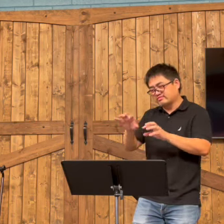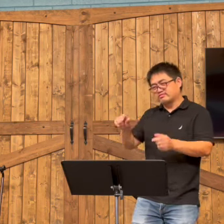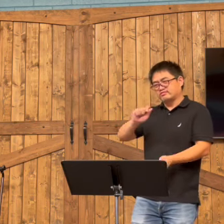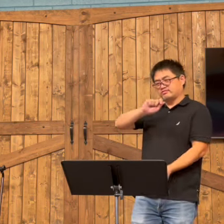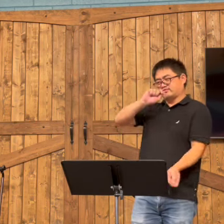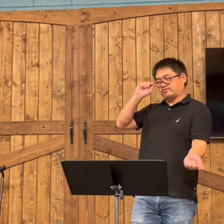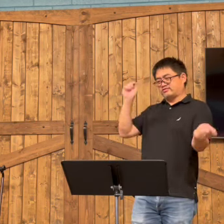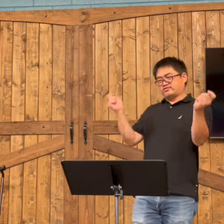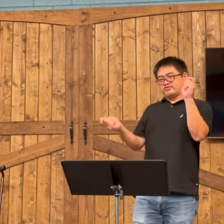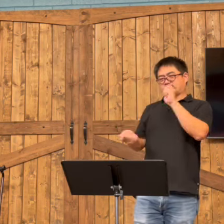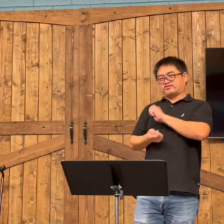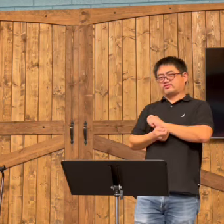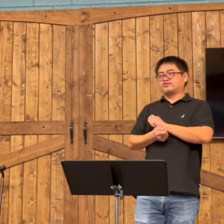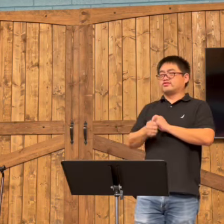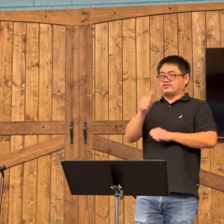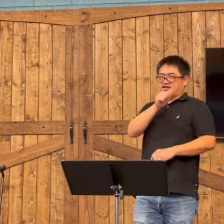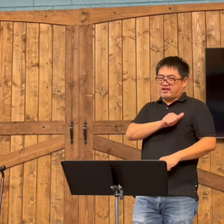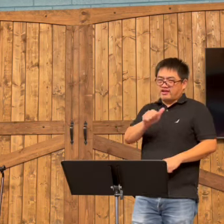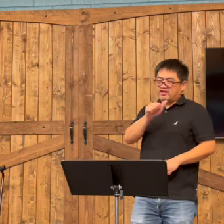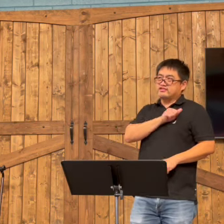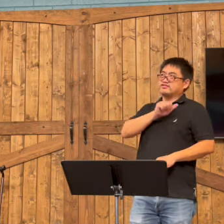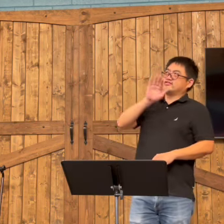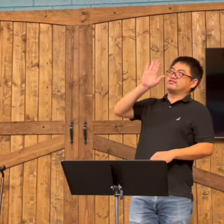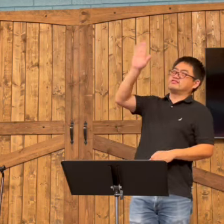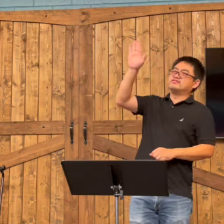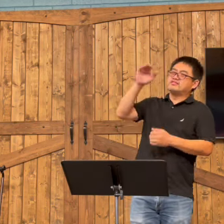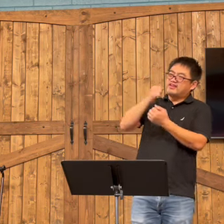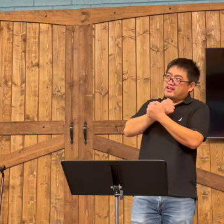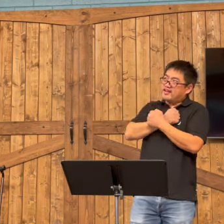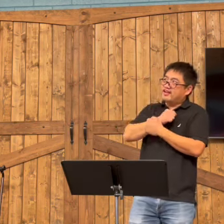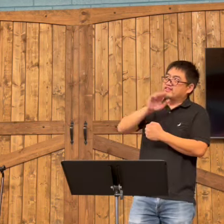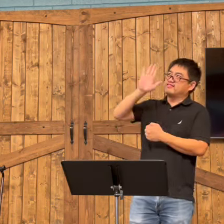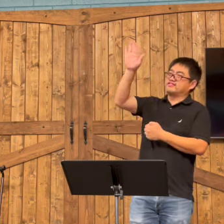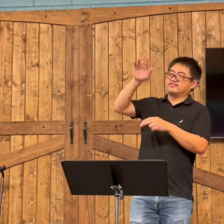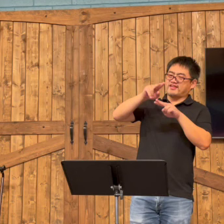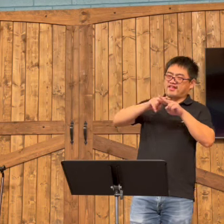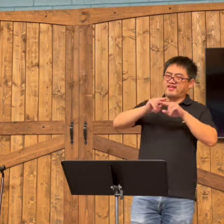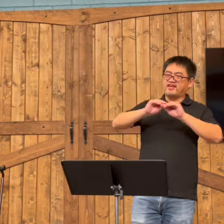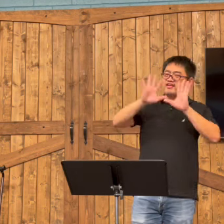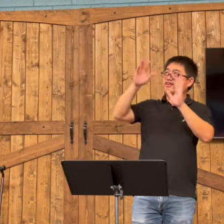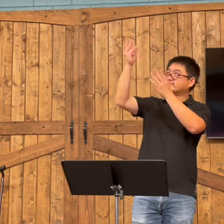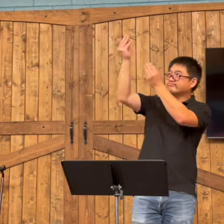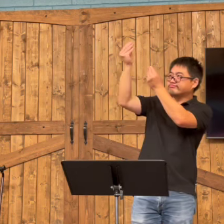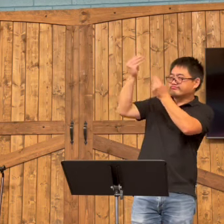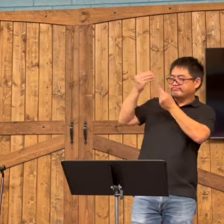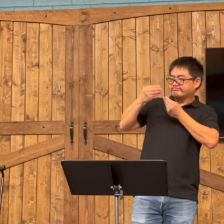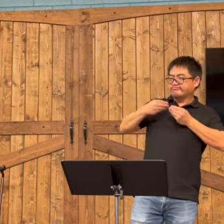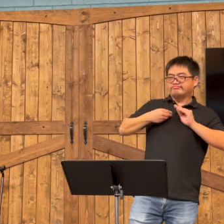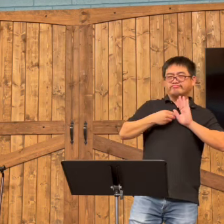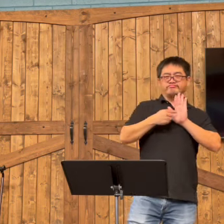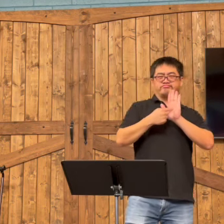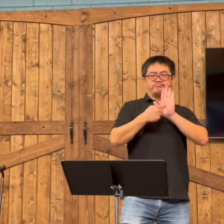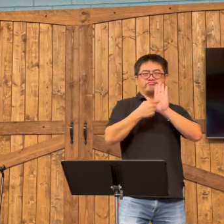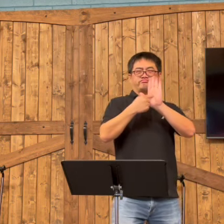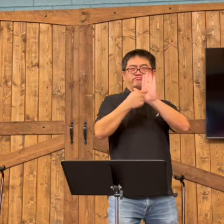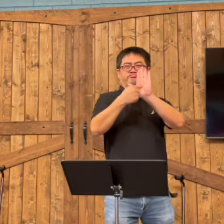And we need to repent and change our attitudes. Because he loves us. We are the salt of the earth.